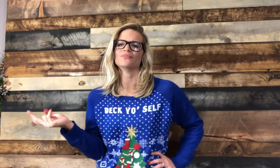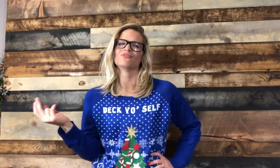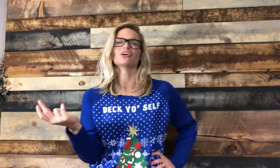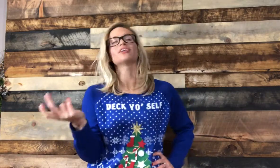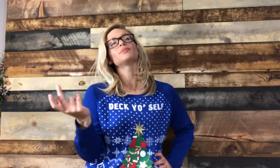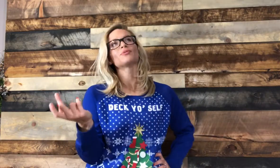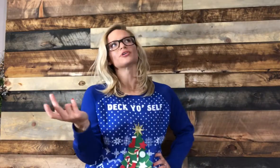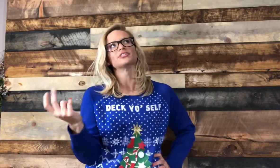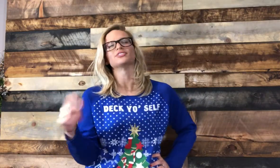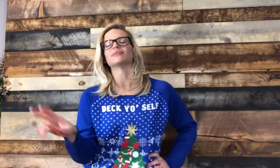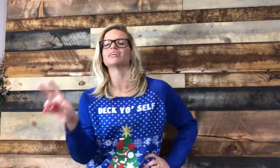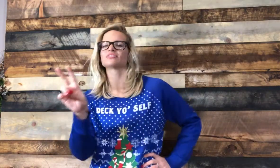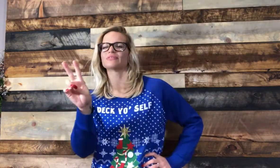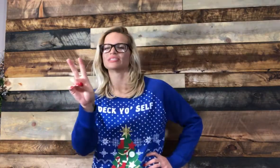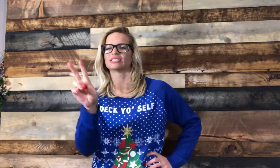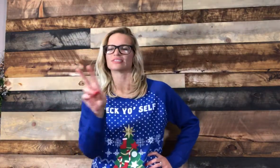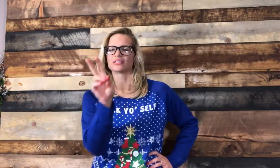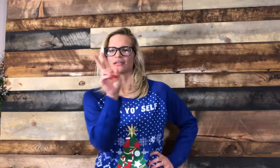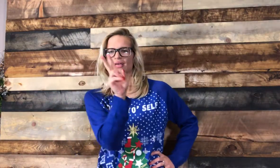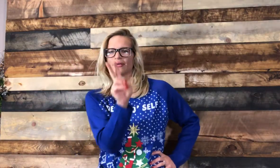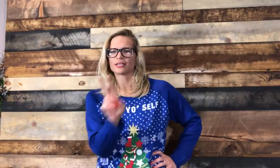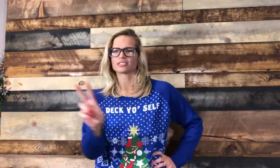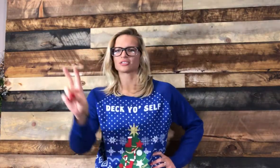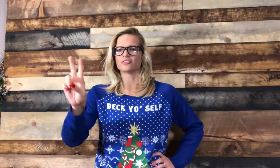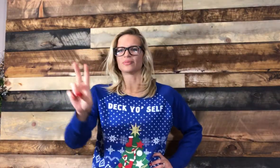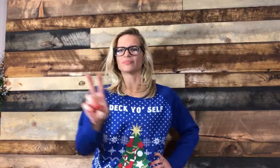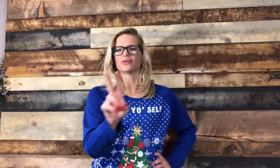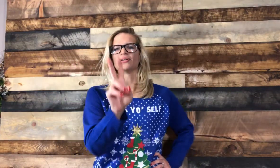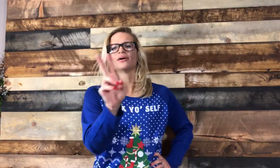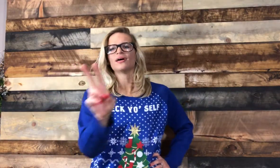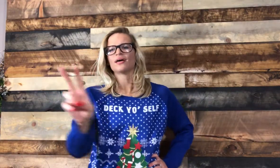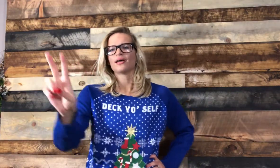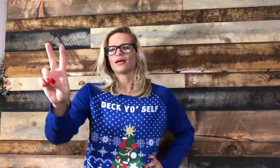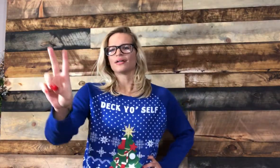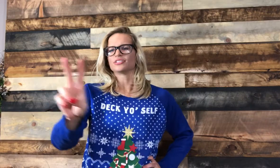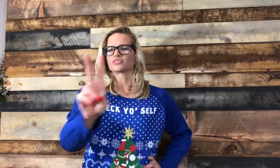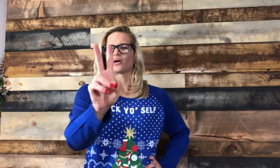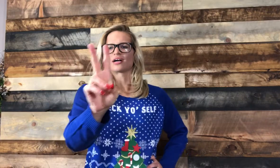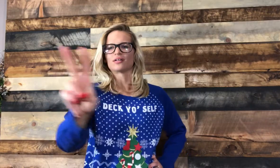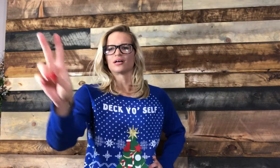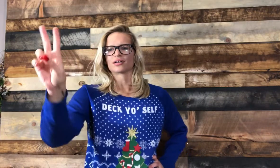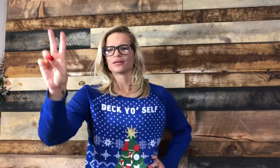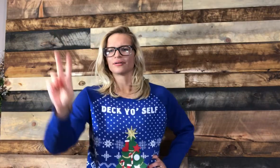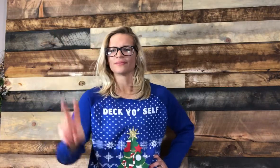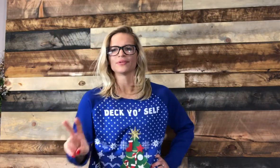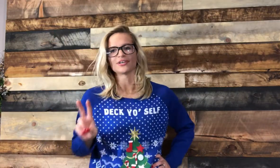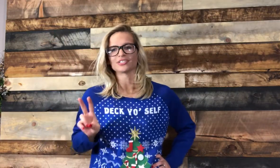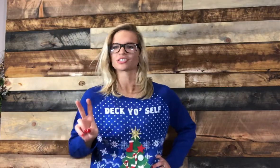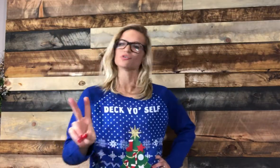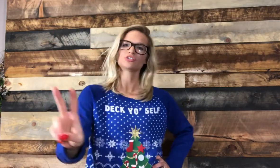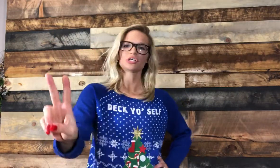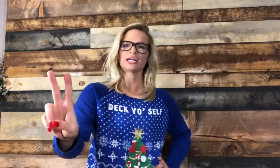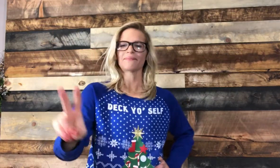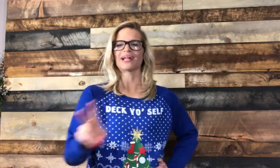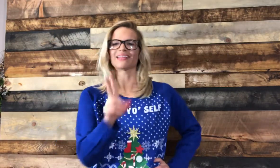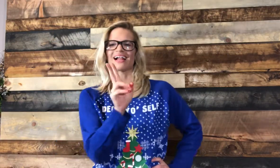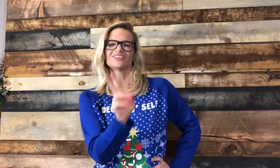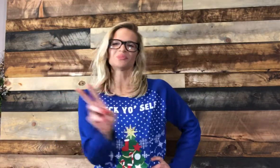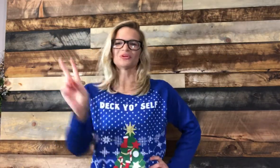Well, it could be more than two, but I just went with this one. It's two people, and you just walk along. You could just go straight, but I thought it was more